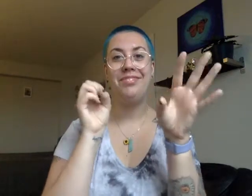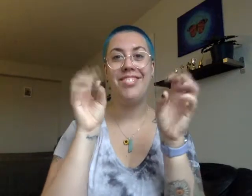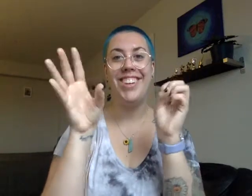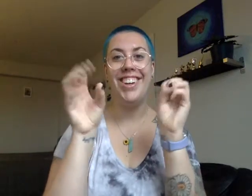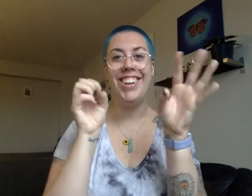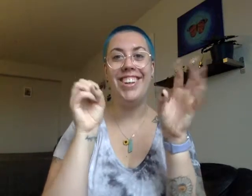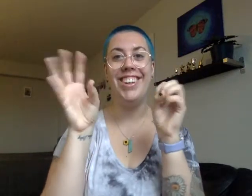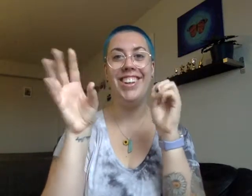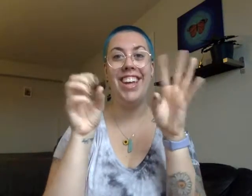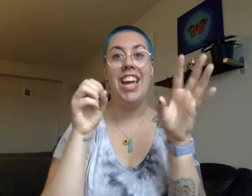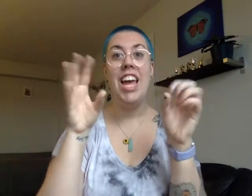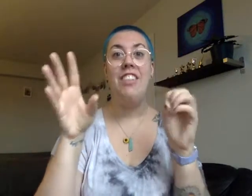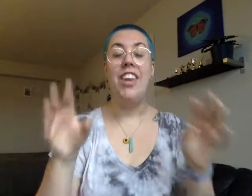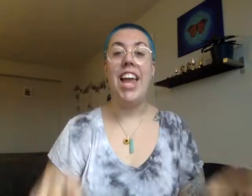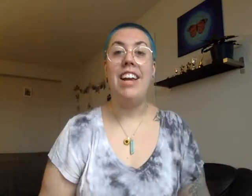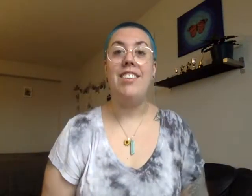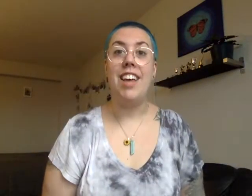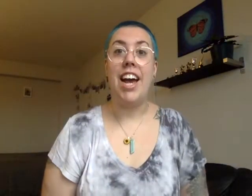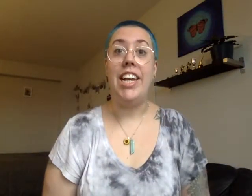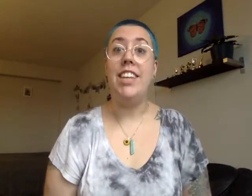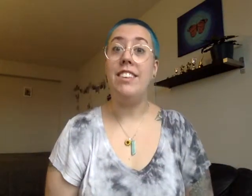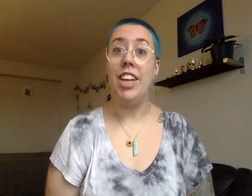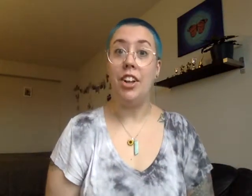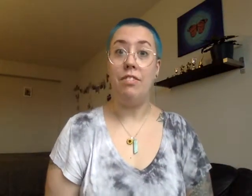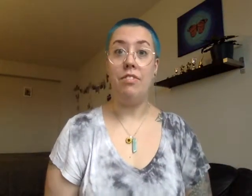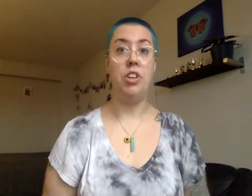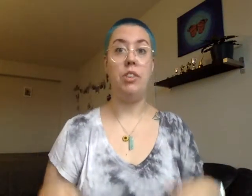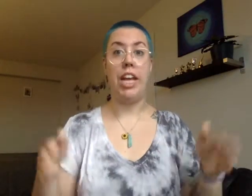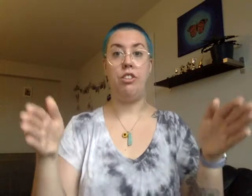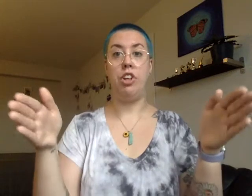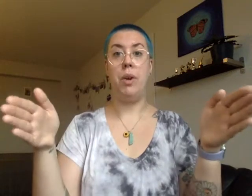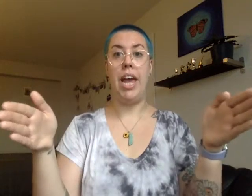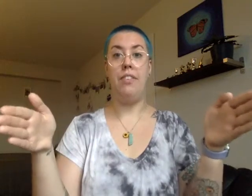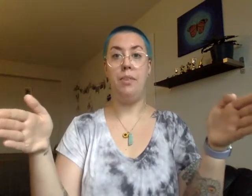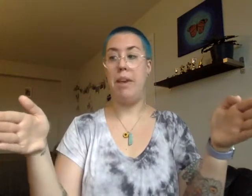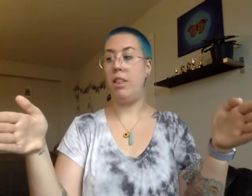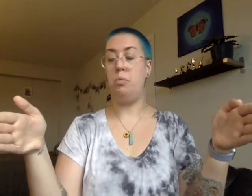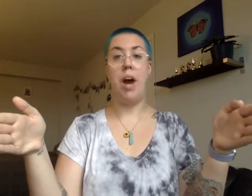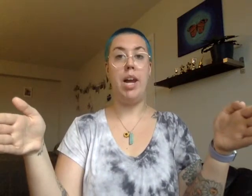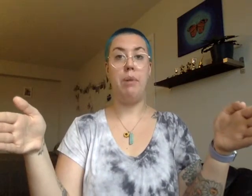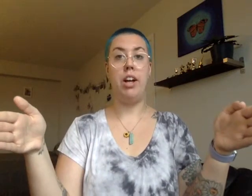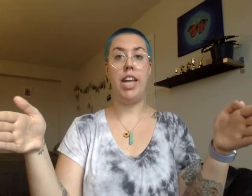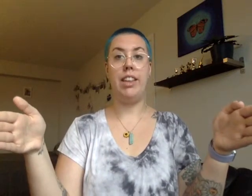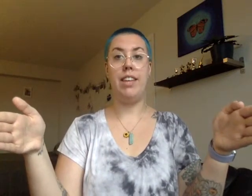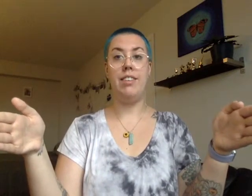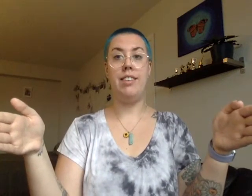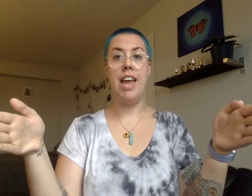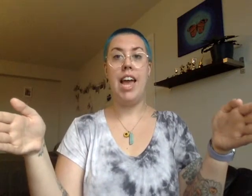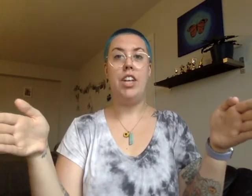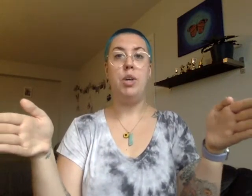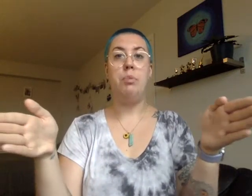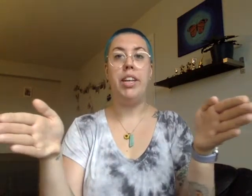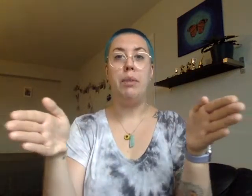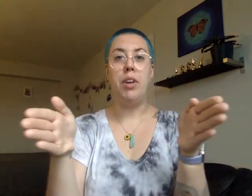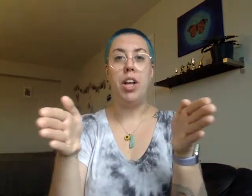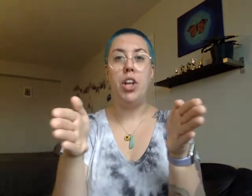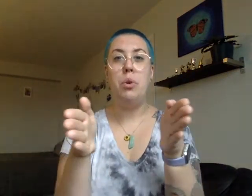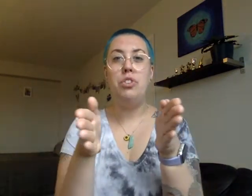Good. The next sign is little. So you take two hands and make them wide apart like this and you bring them closer